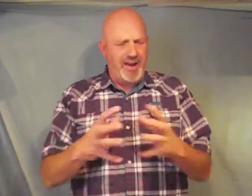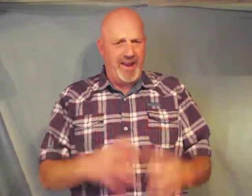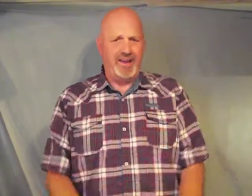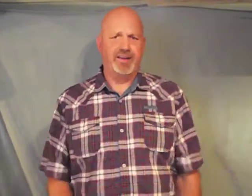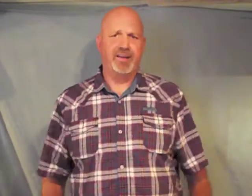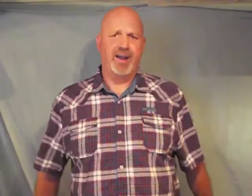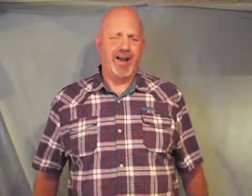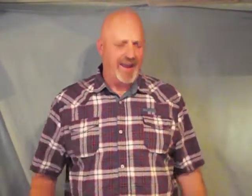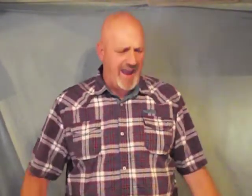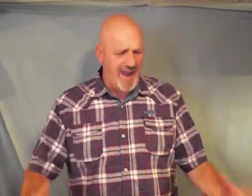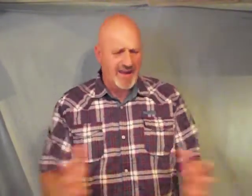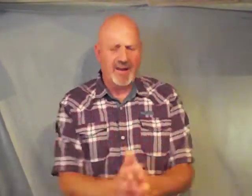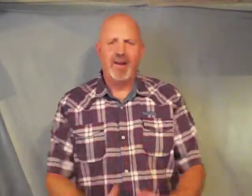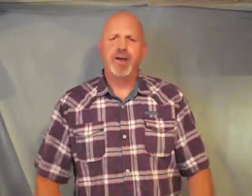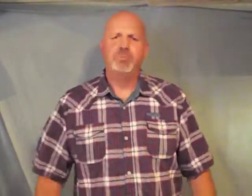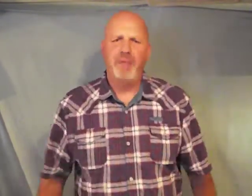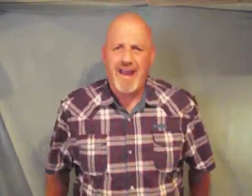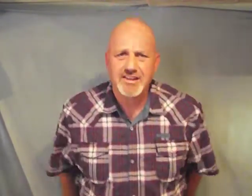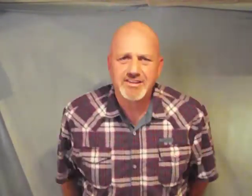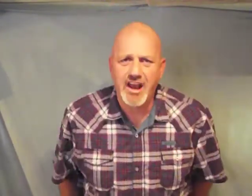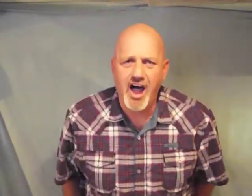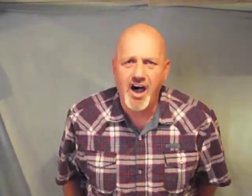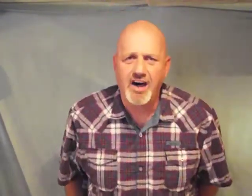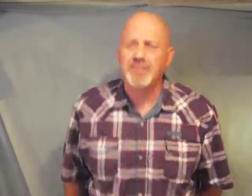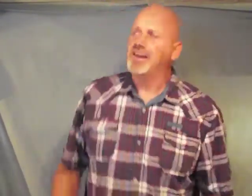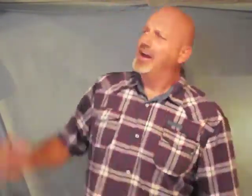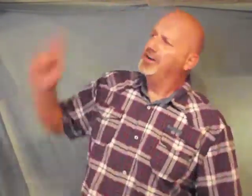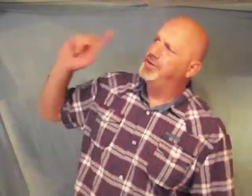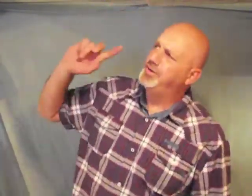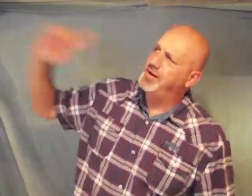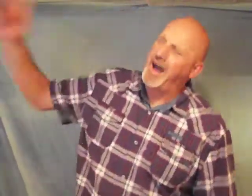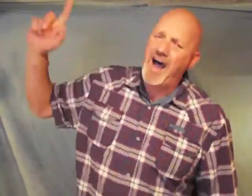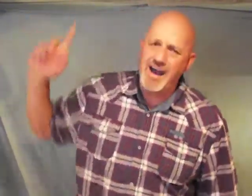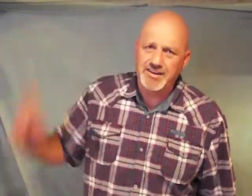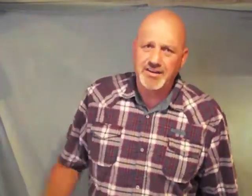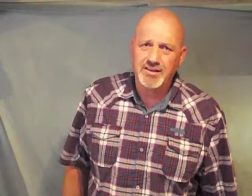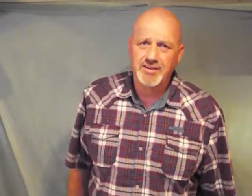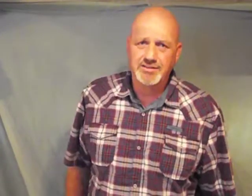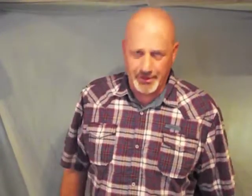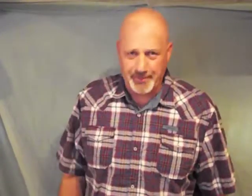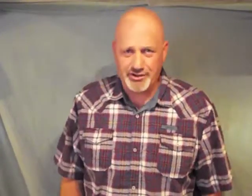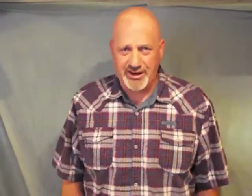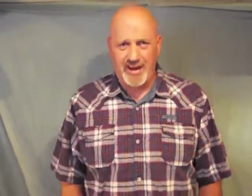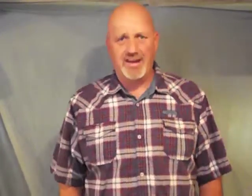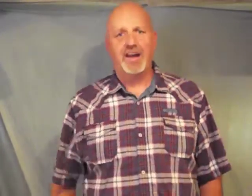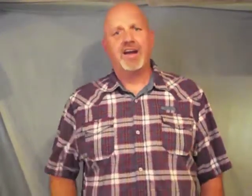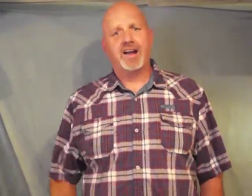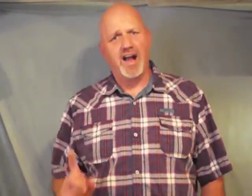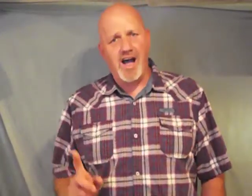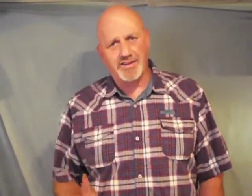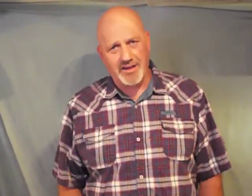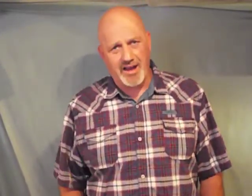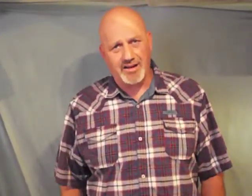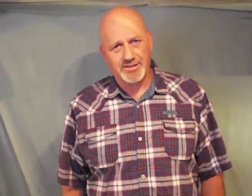again man's laws do not supersede God's laws